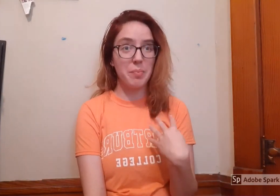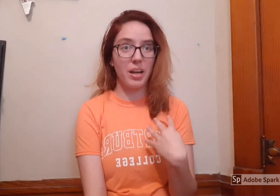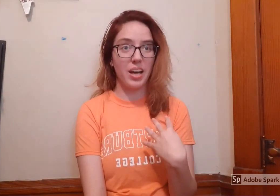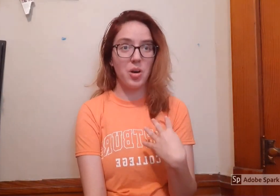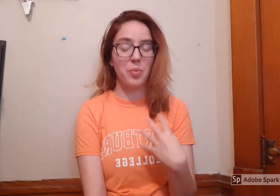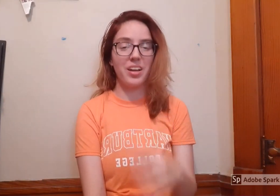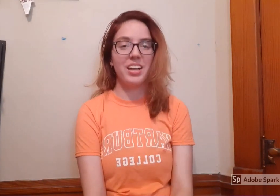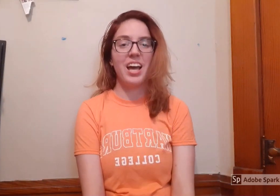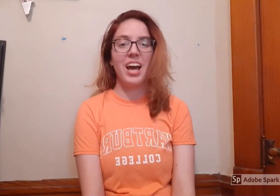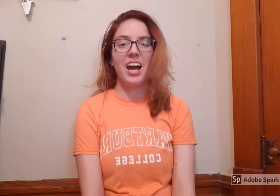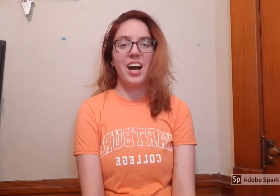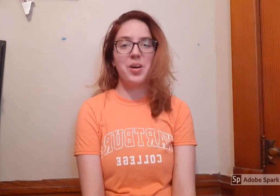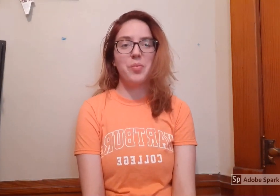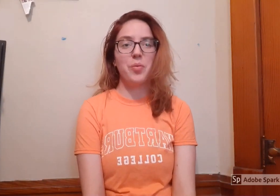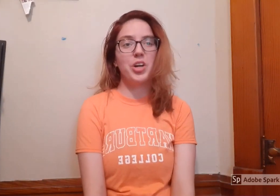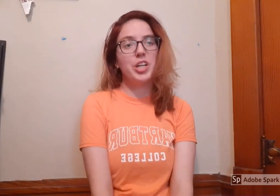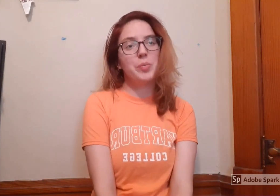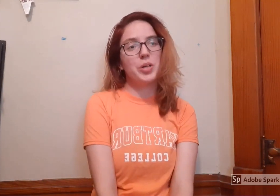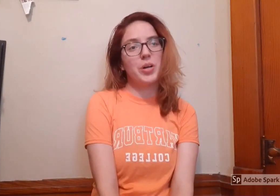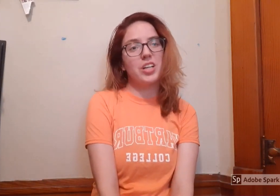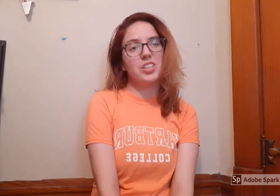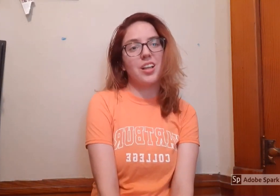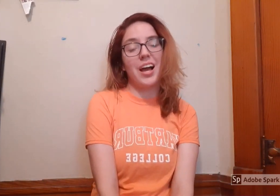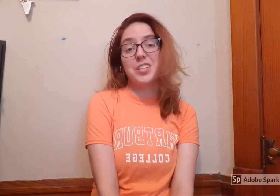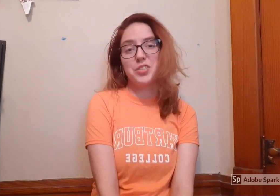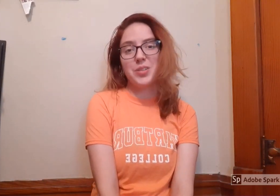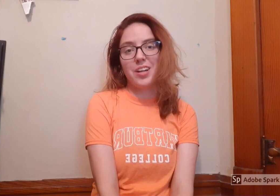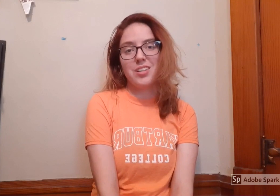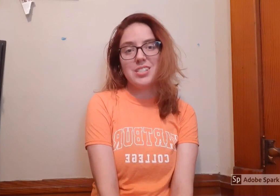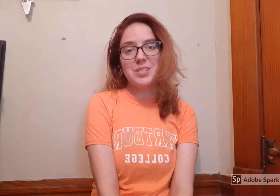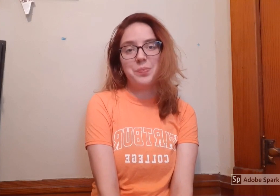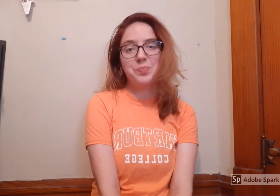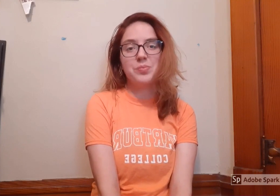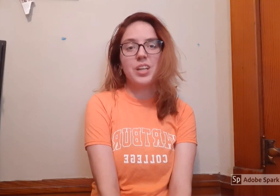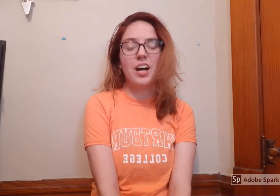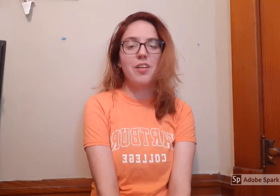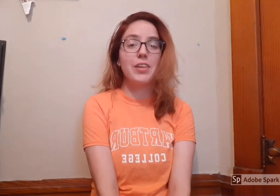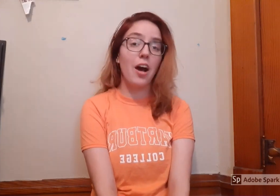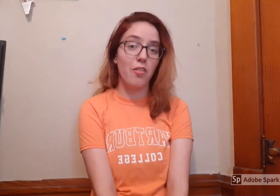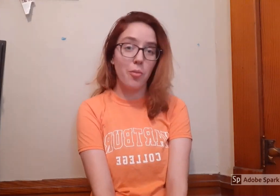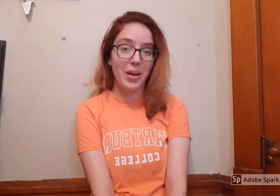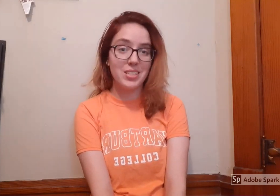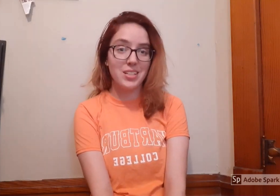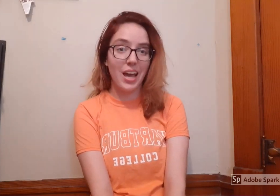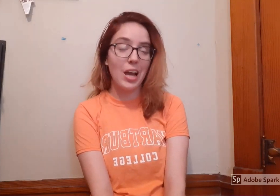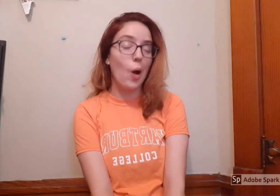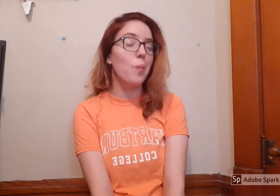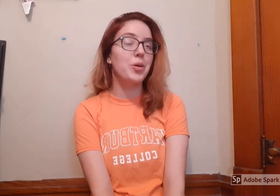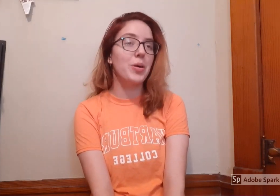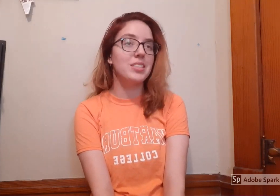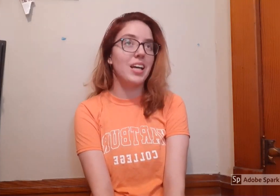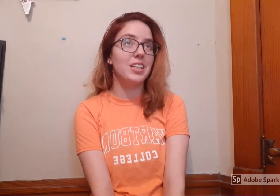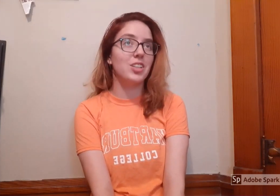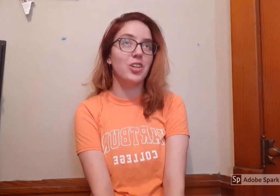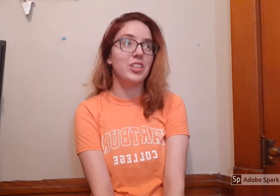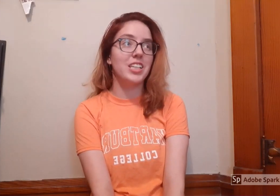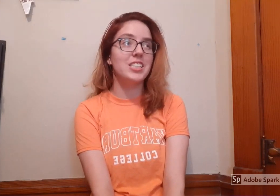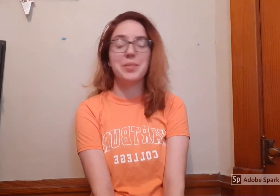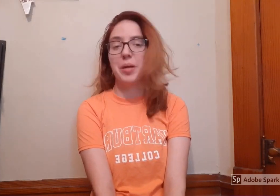by now but we're going to be going on to the last few letters of the alphabet today and I hope you go outside to learn these and maybe